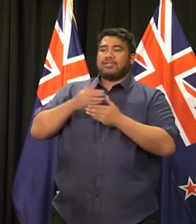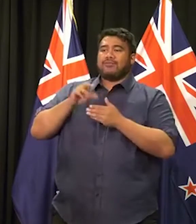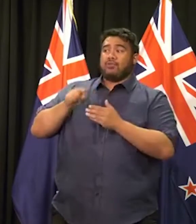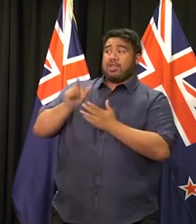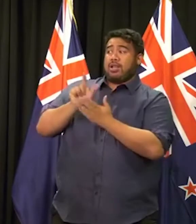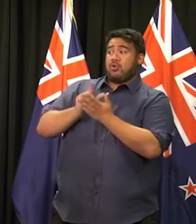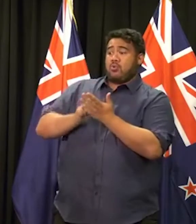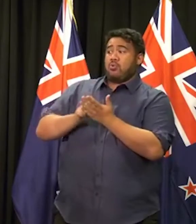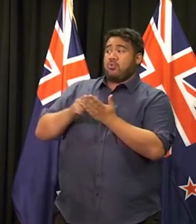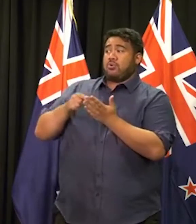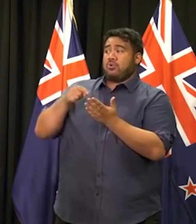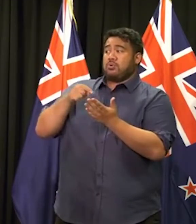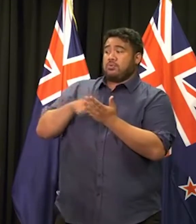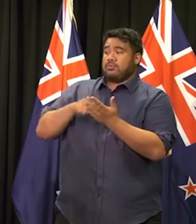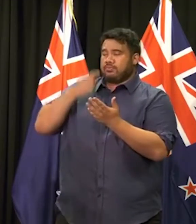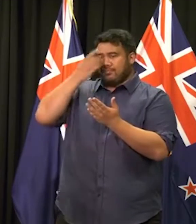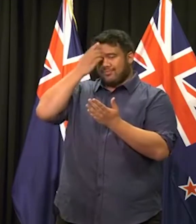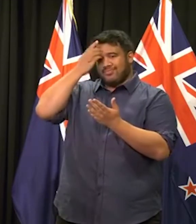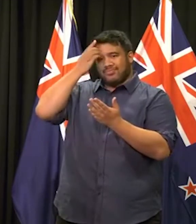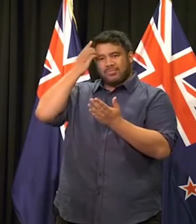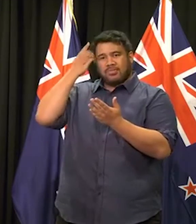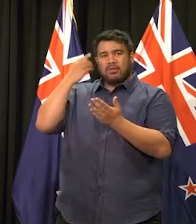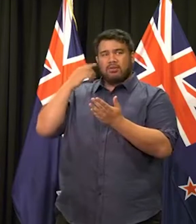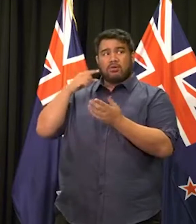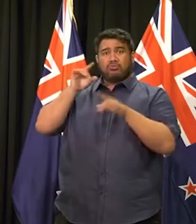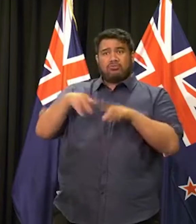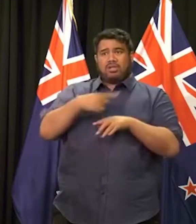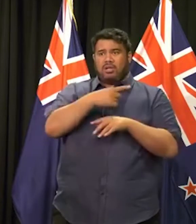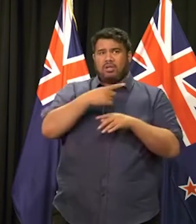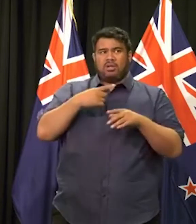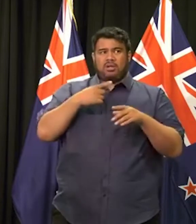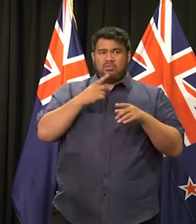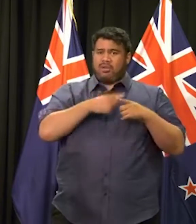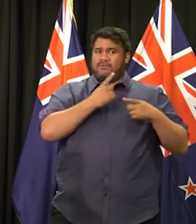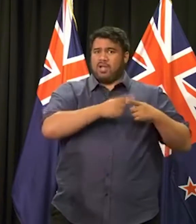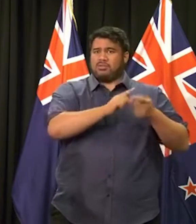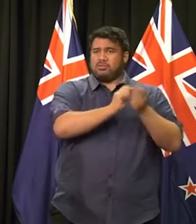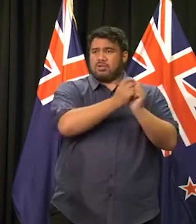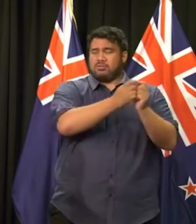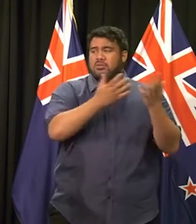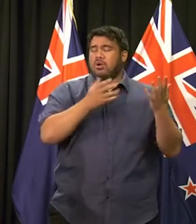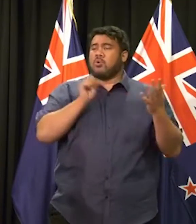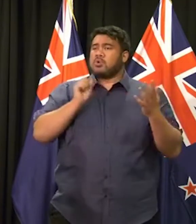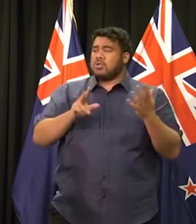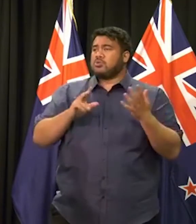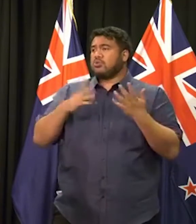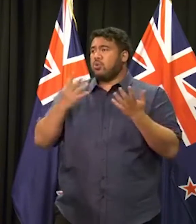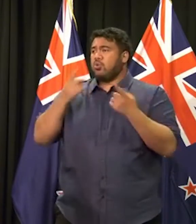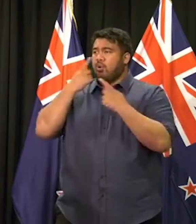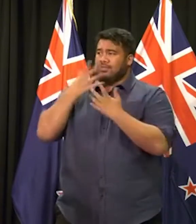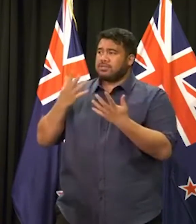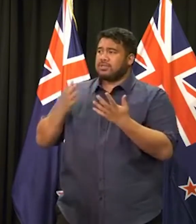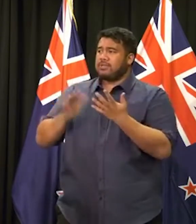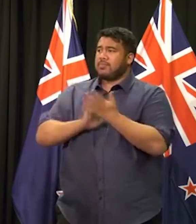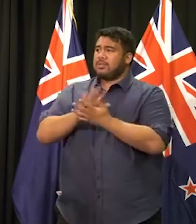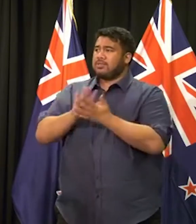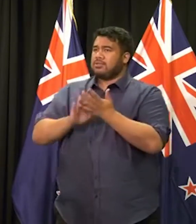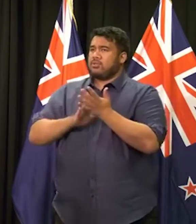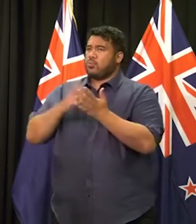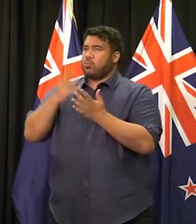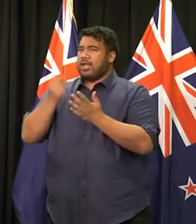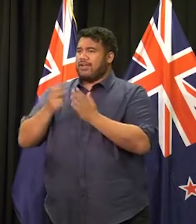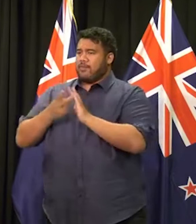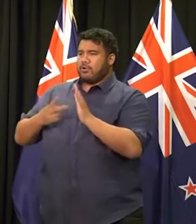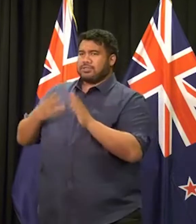announcements were, were made within seven weeks. Um, and so obviously there's, you know, policy work and